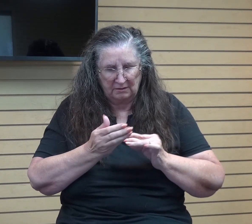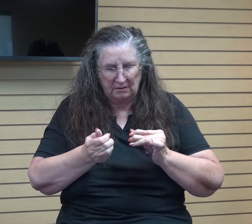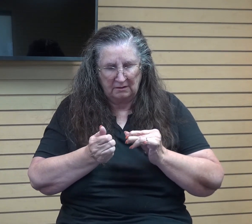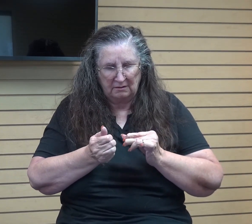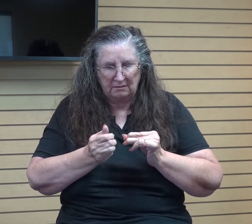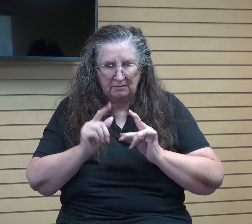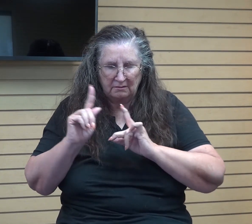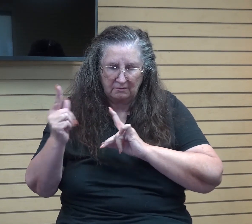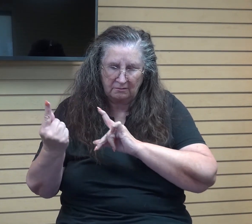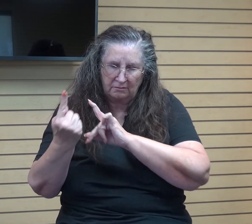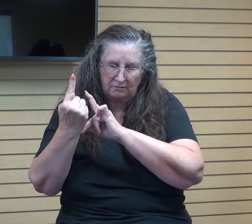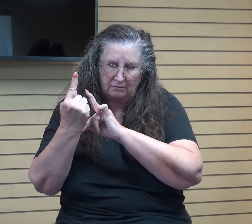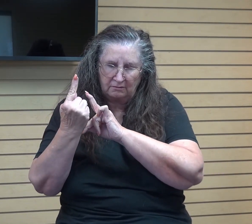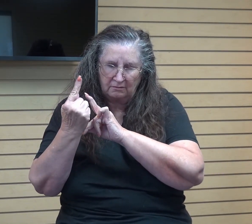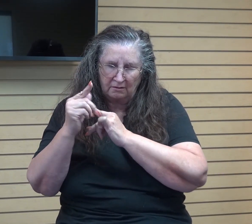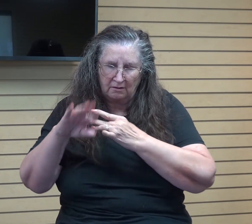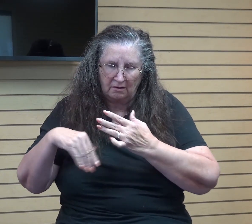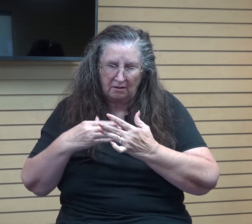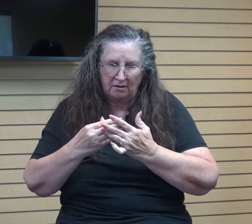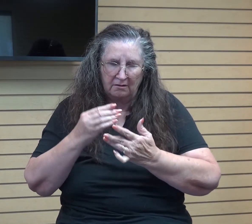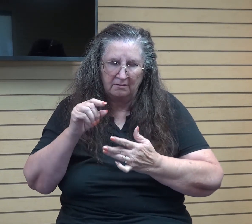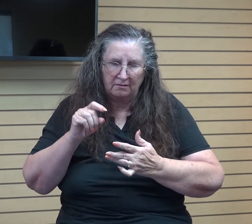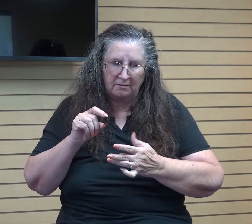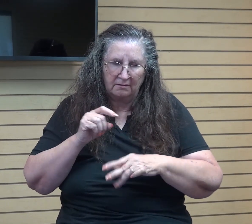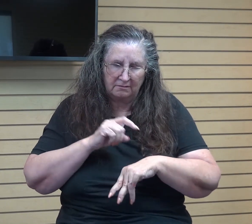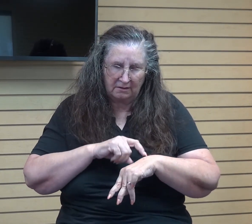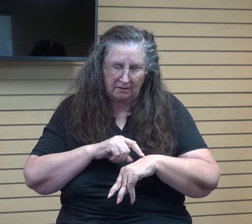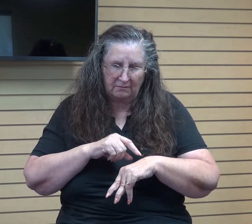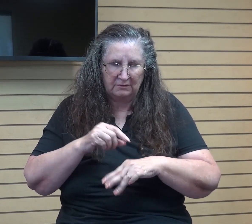to you in all our times of need. In Jesus' name we pray. Amen.